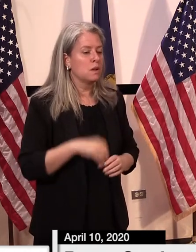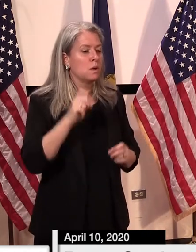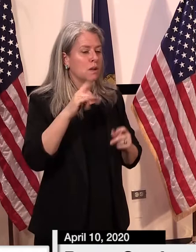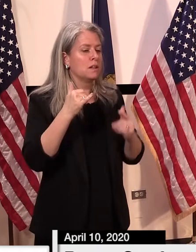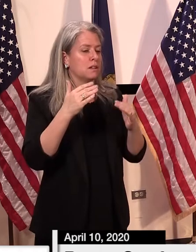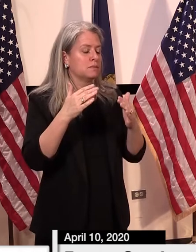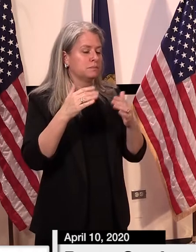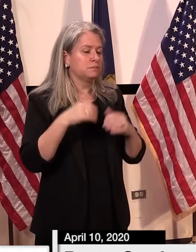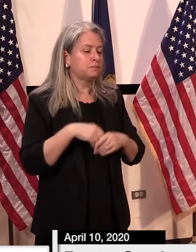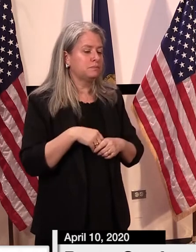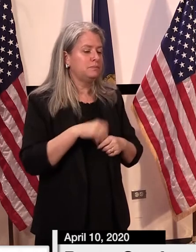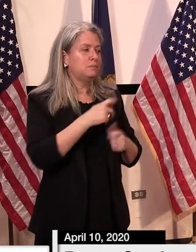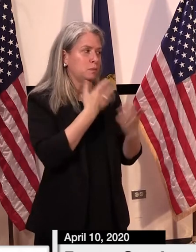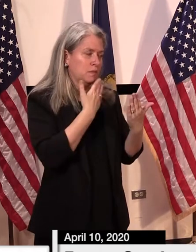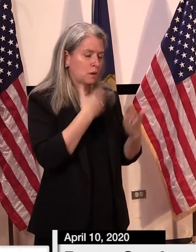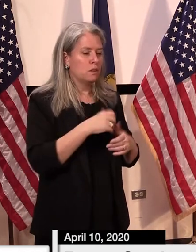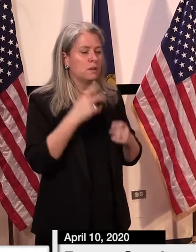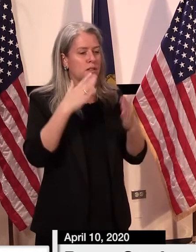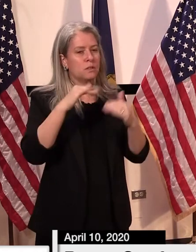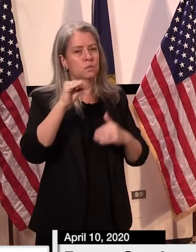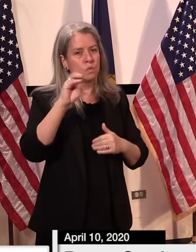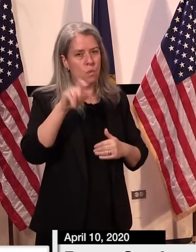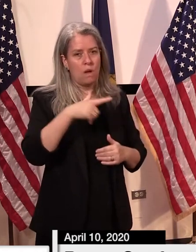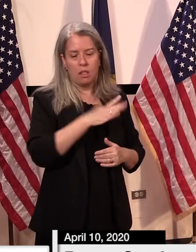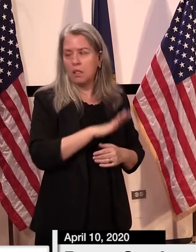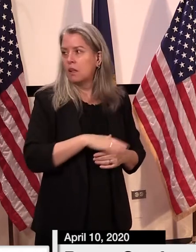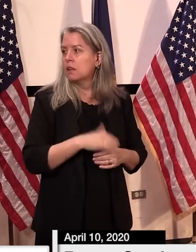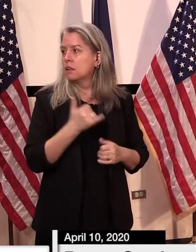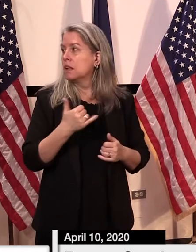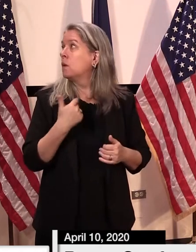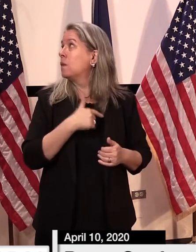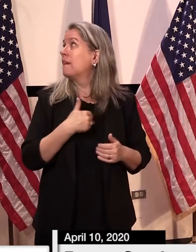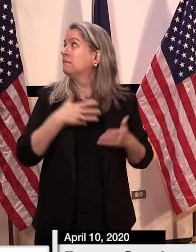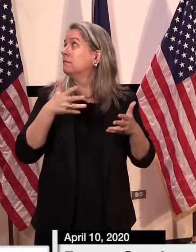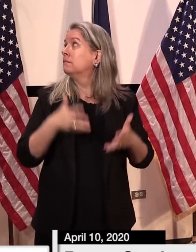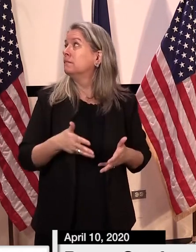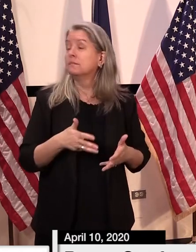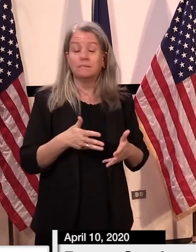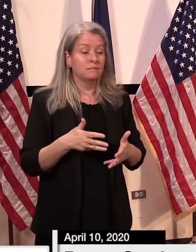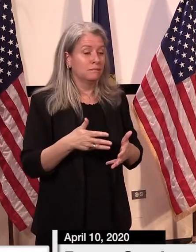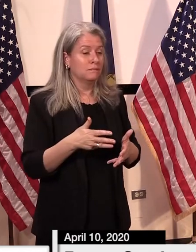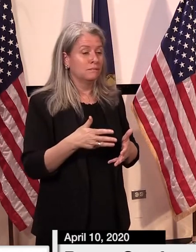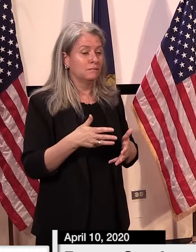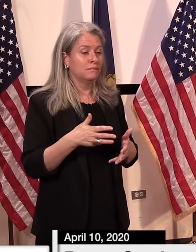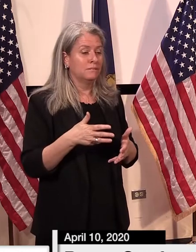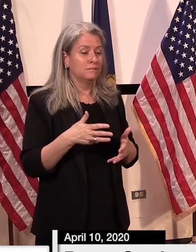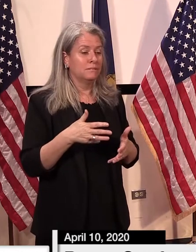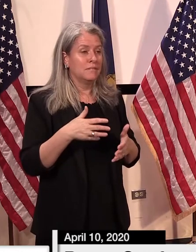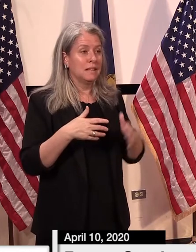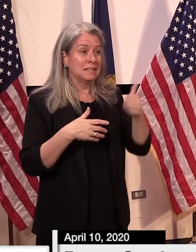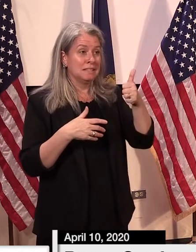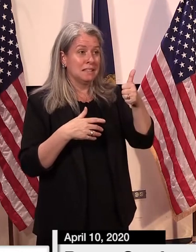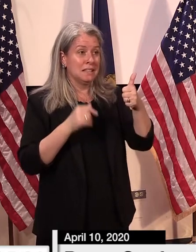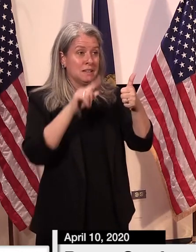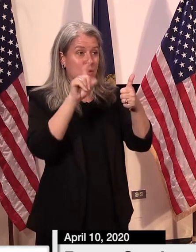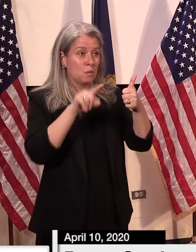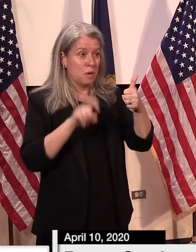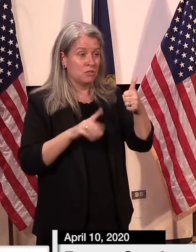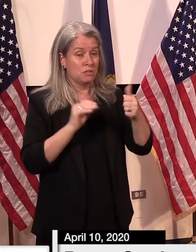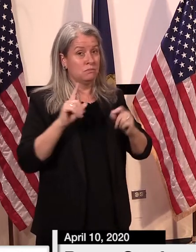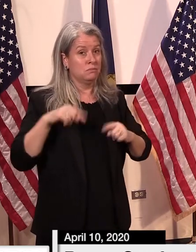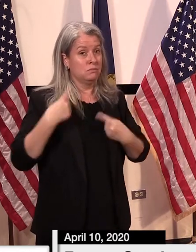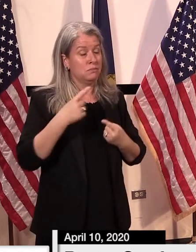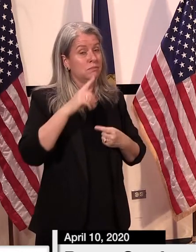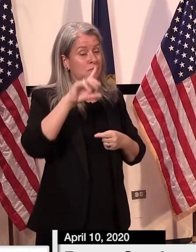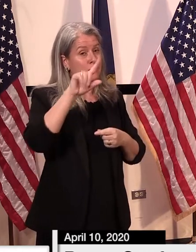All right. Thank you, Governor. I appreciate it. Thank you, Joel. Um, have about 10, uh, questioners left, and we are about an hour and a half into